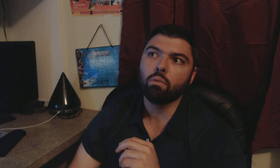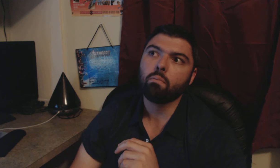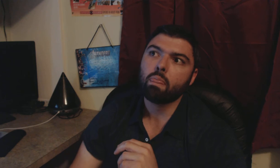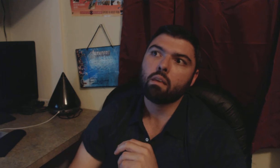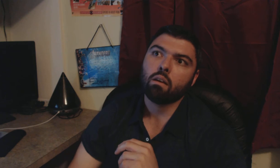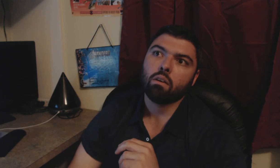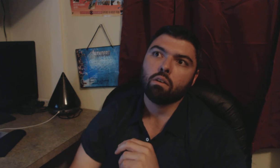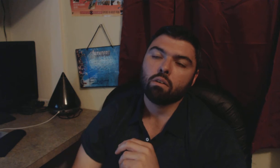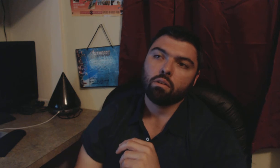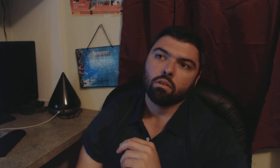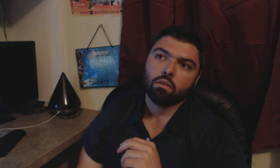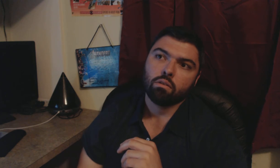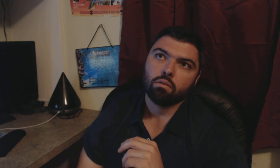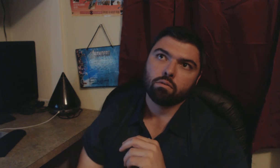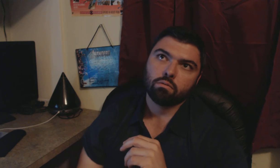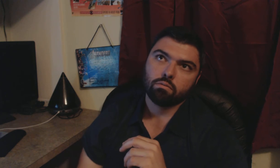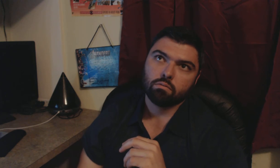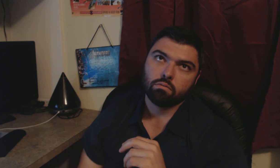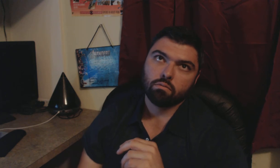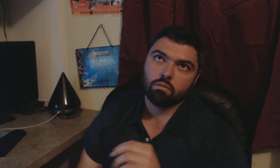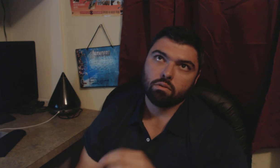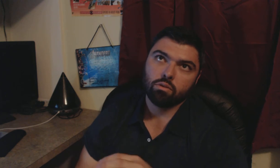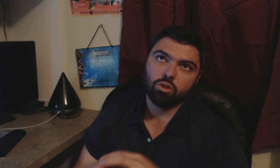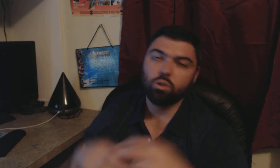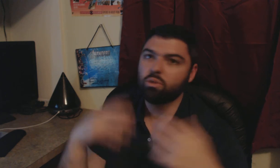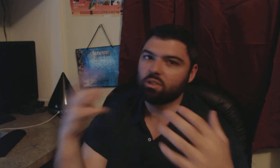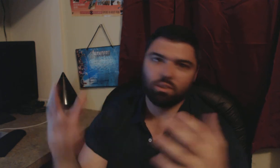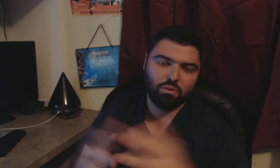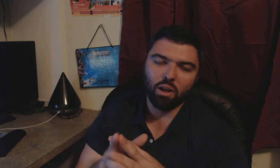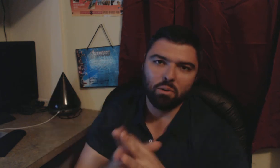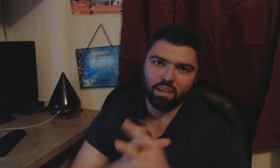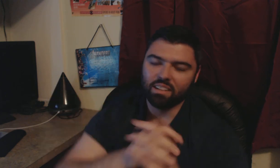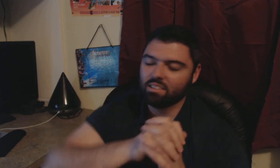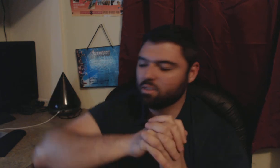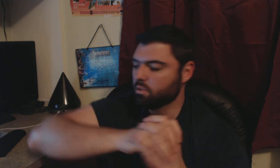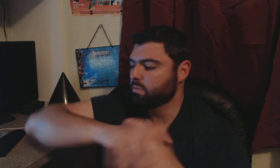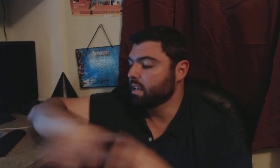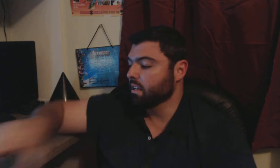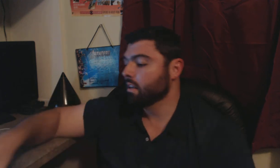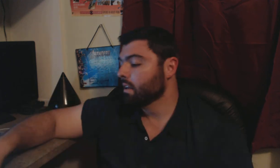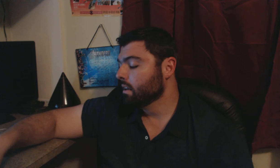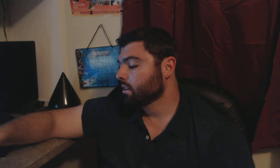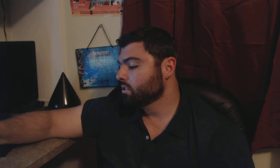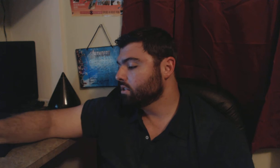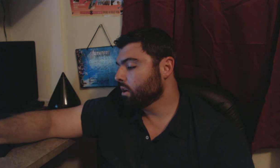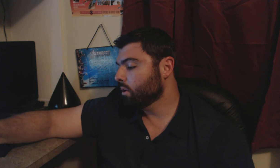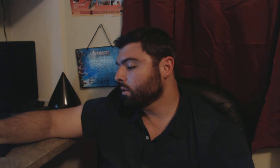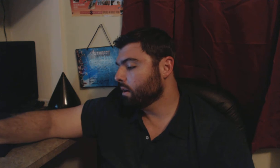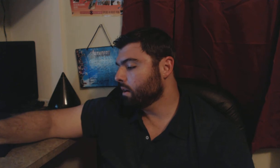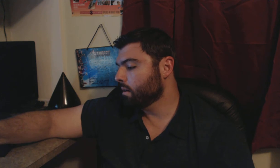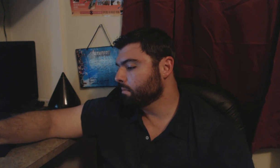juices are flowing so to speak so um